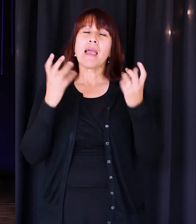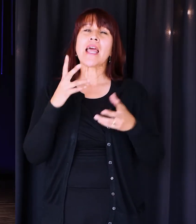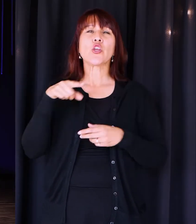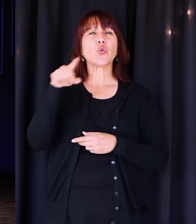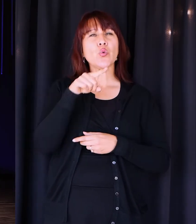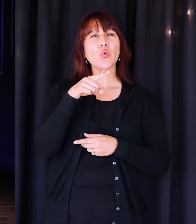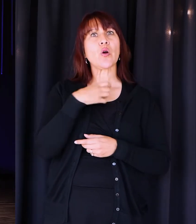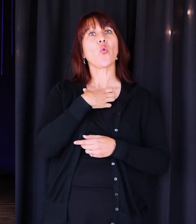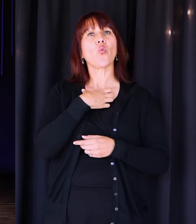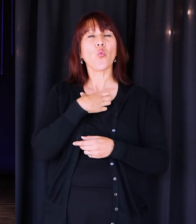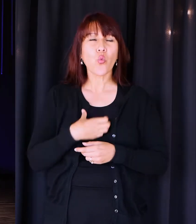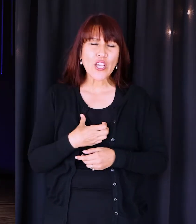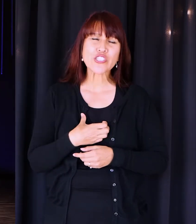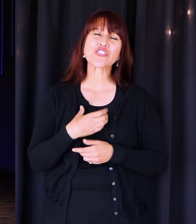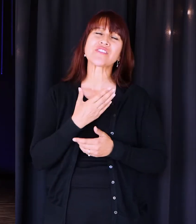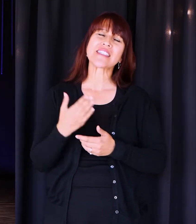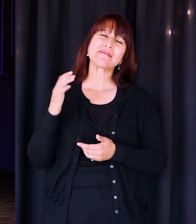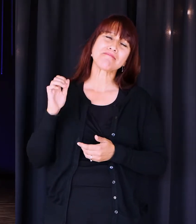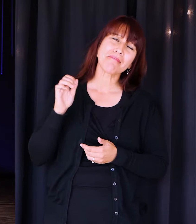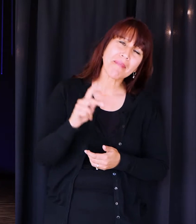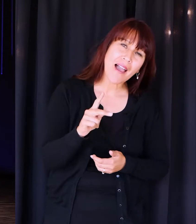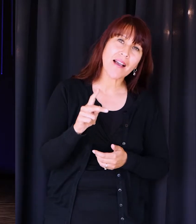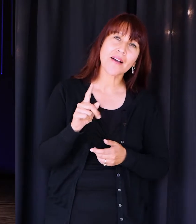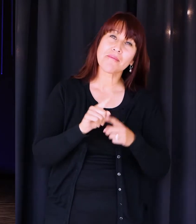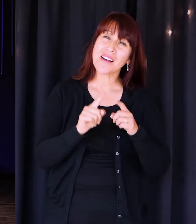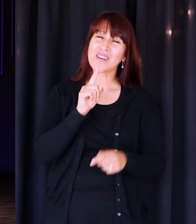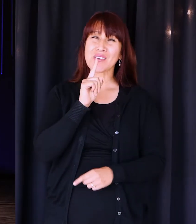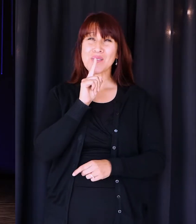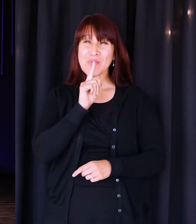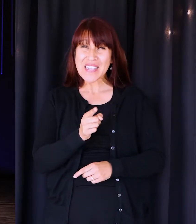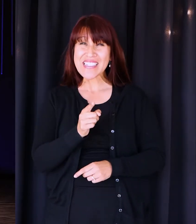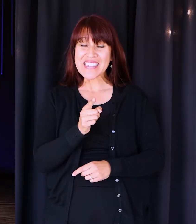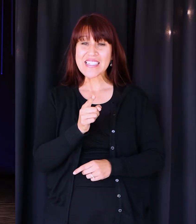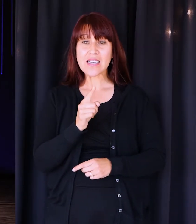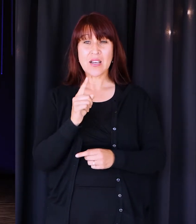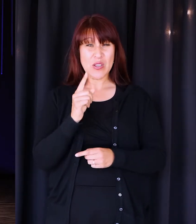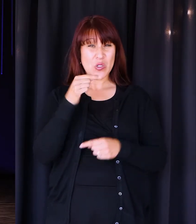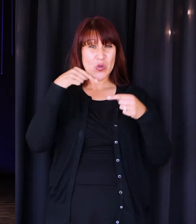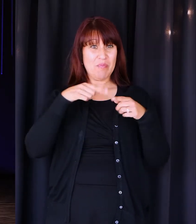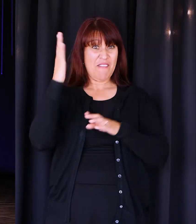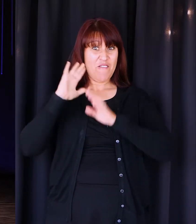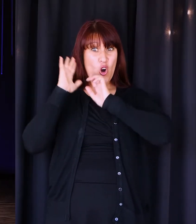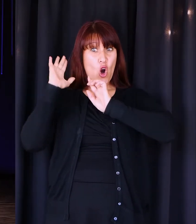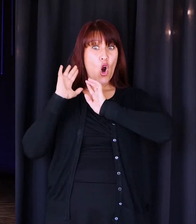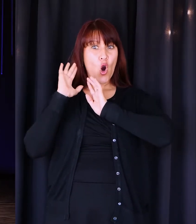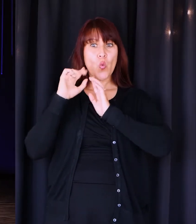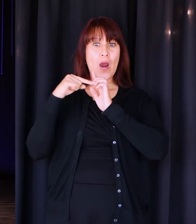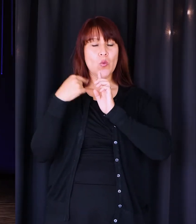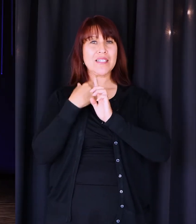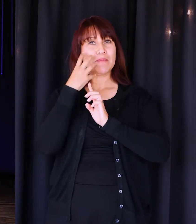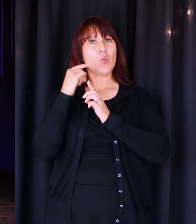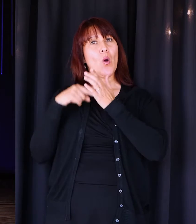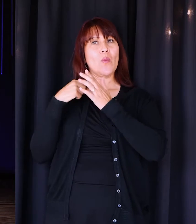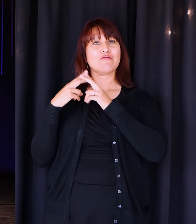you are wishing that things would go back, but the reality is that when we were there, when we were back at what we would